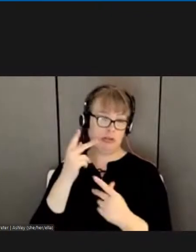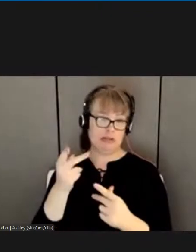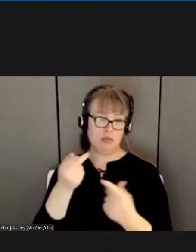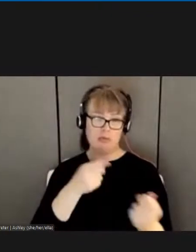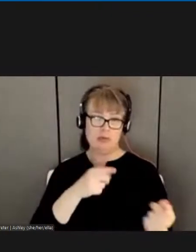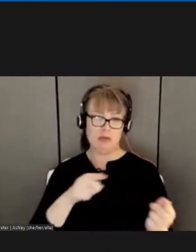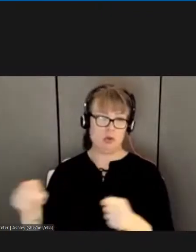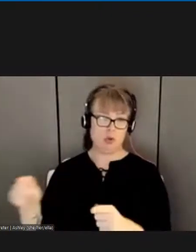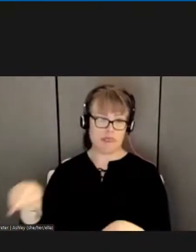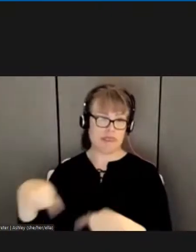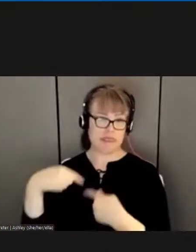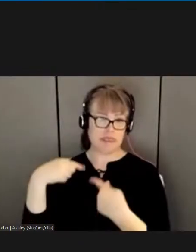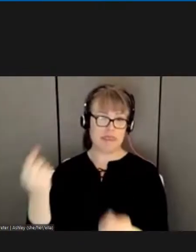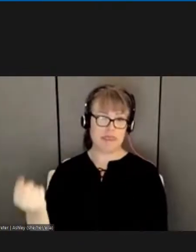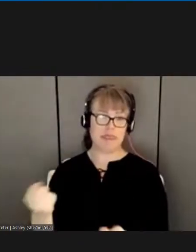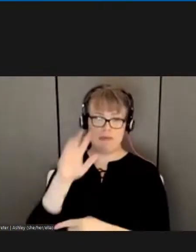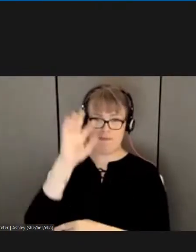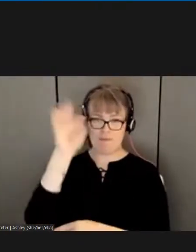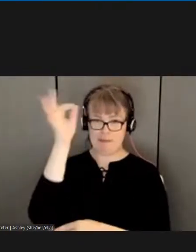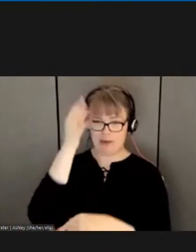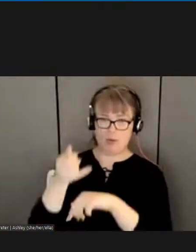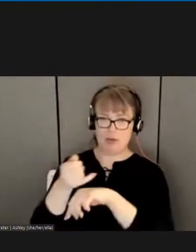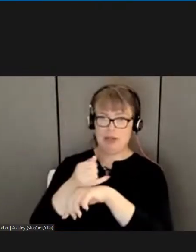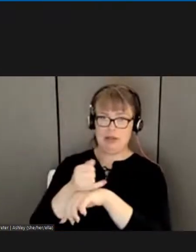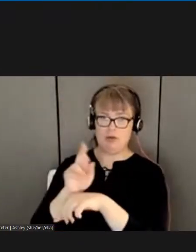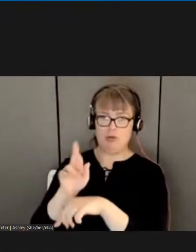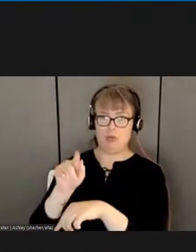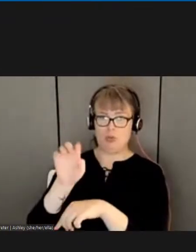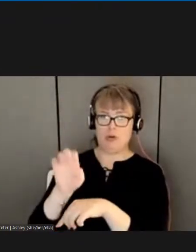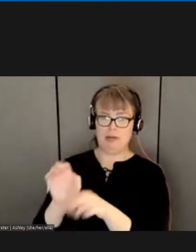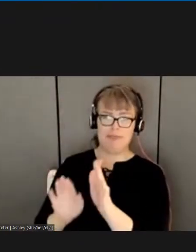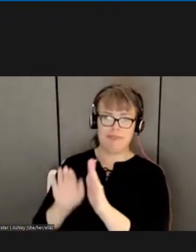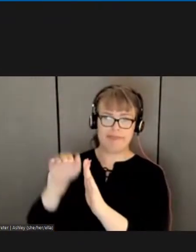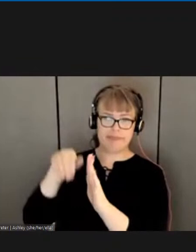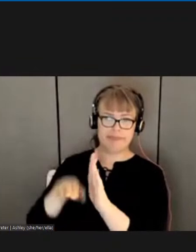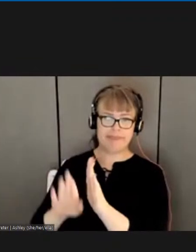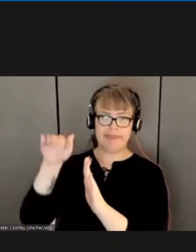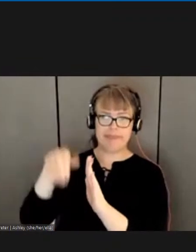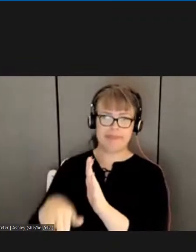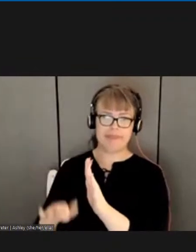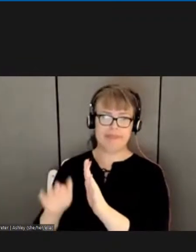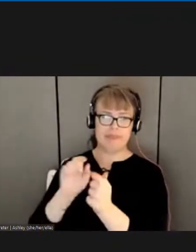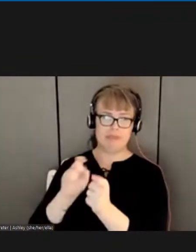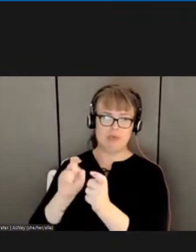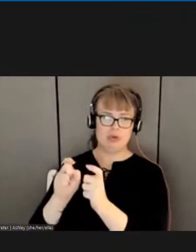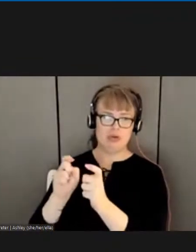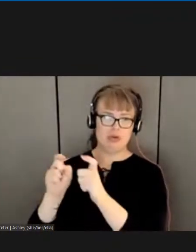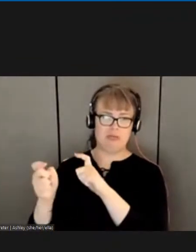interest rates, etc. The federal is very, very little. So it is a small deterrent.